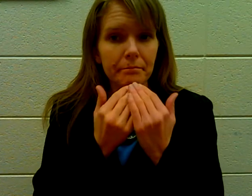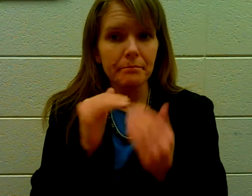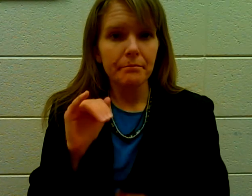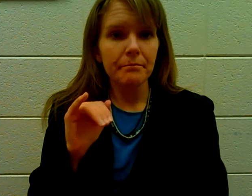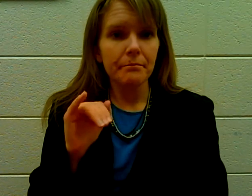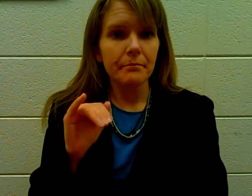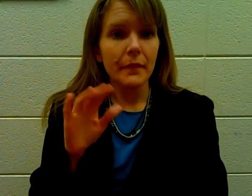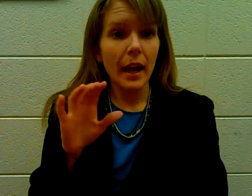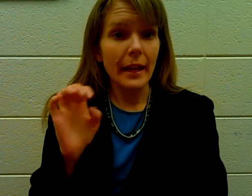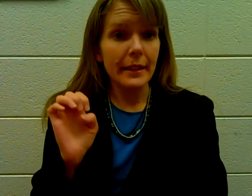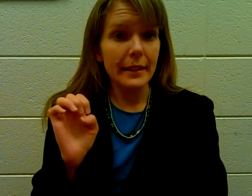Ice.